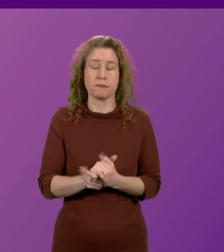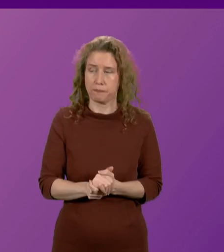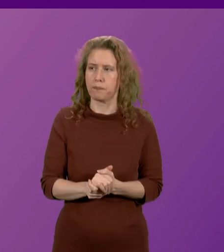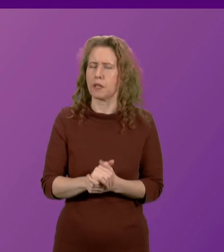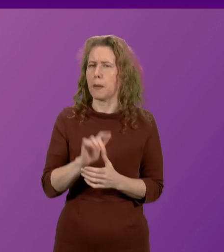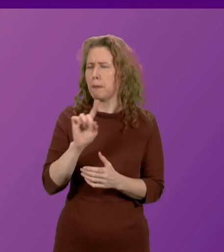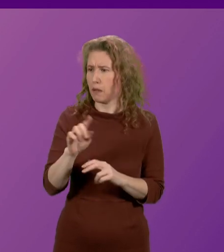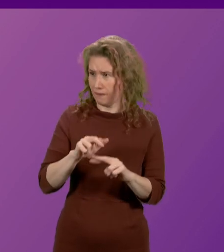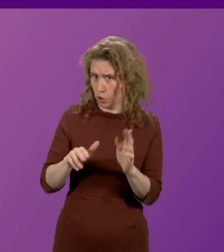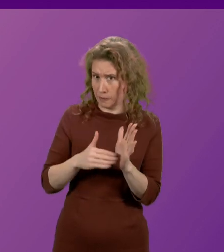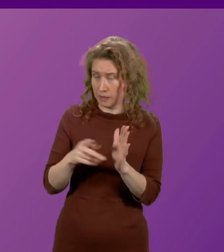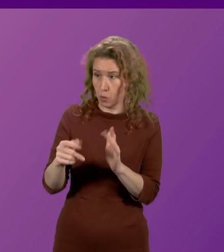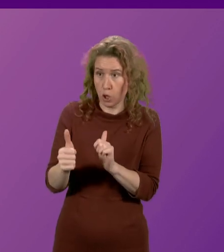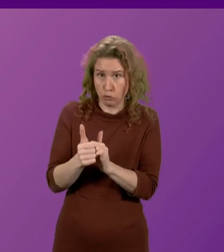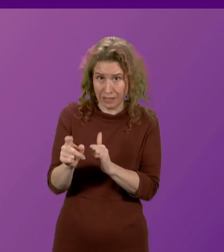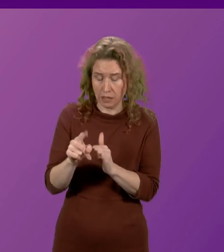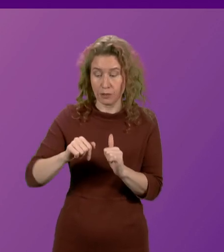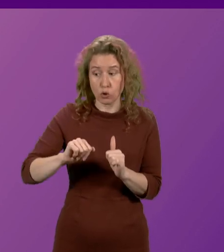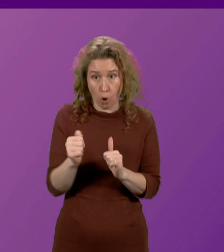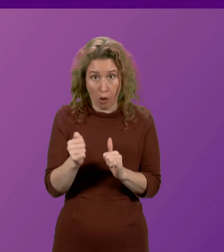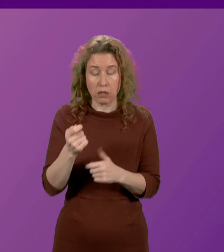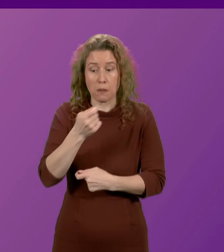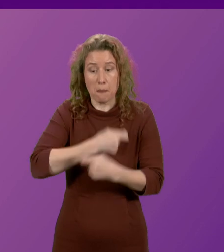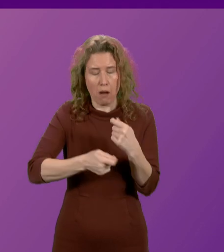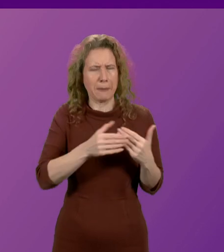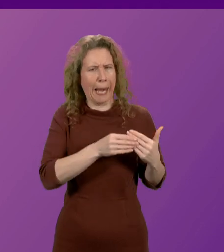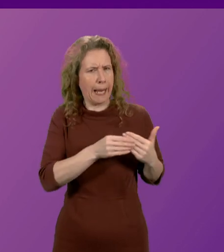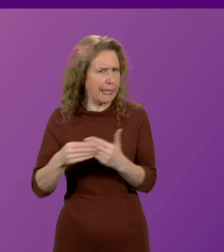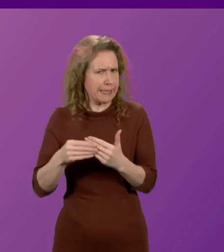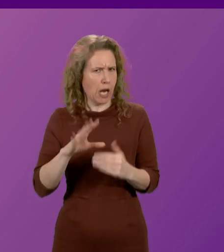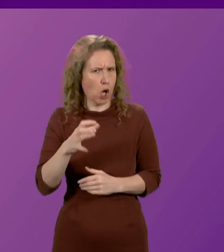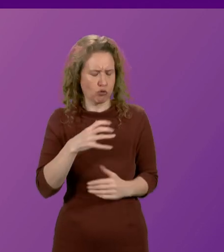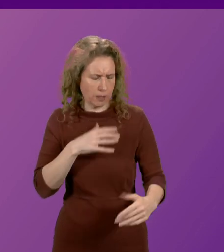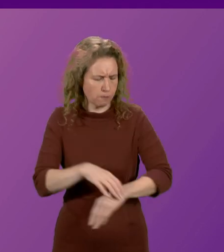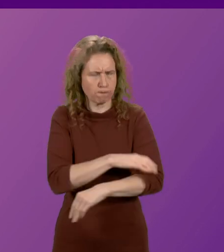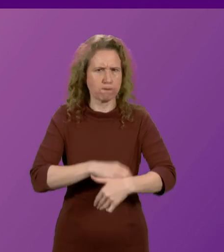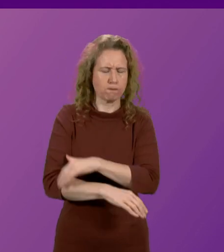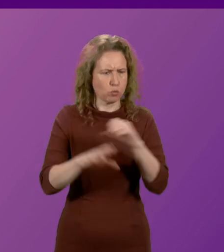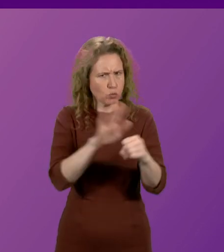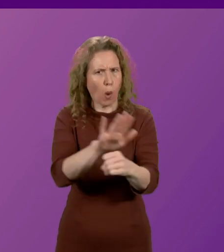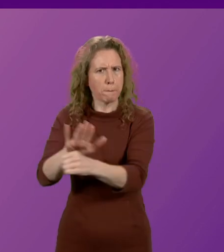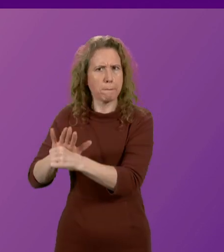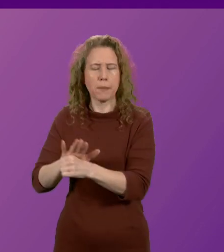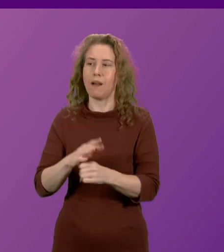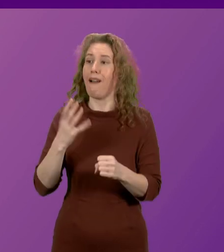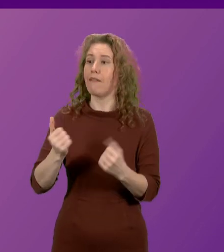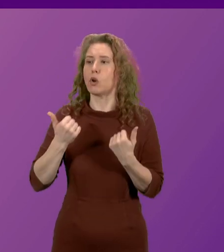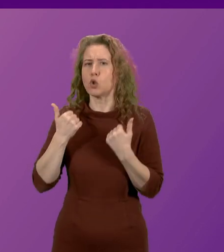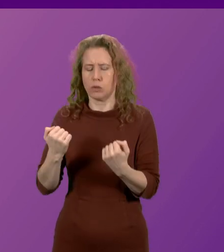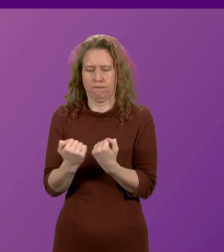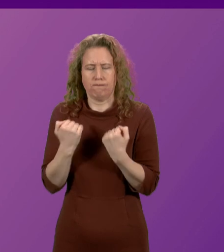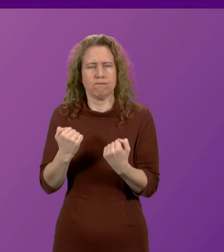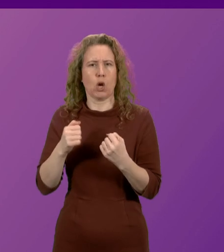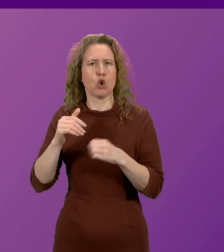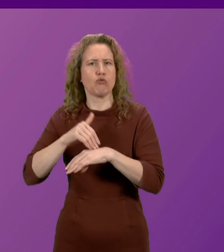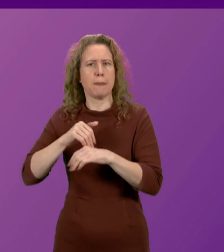But does the First Minister agree that if Scotland is to be a leading country in tackling this, and how our criminal justice system treats